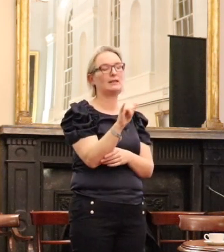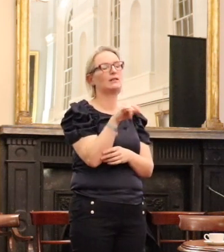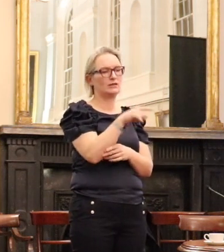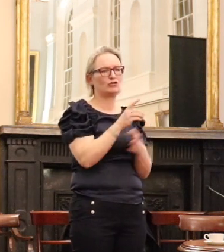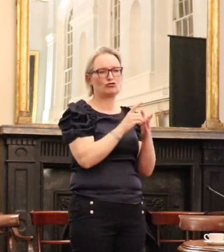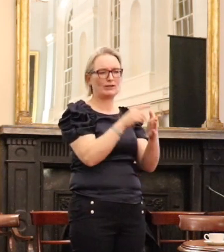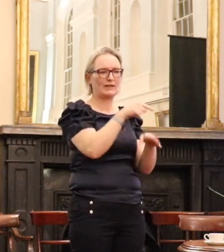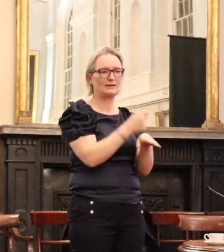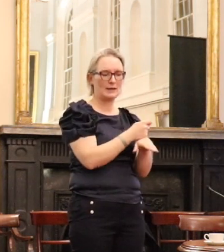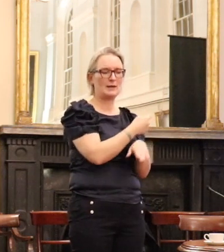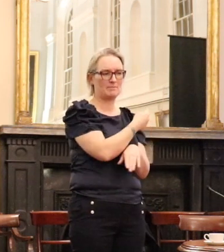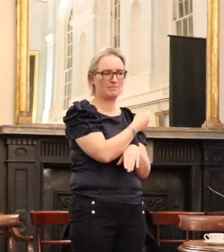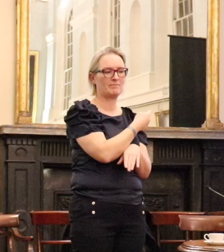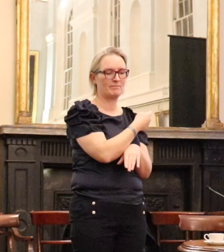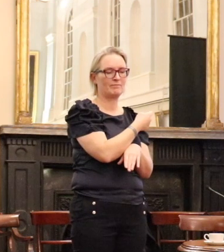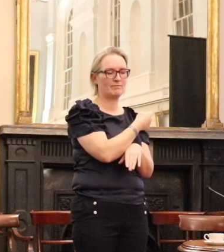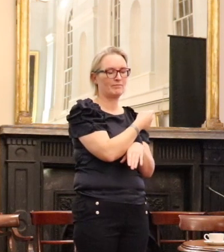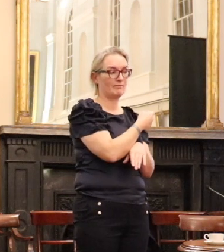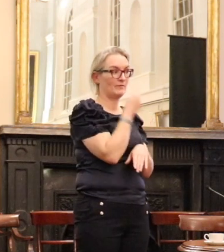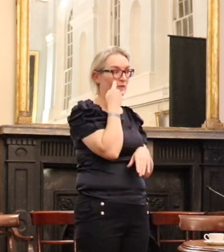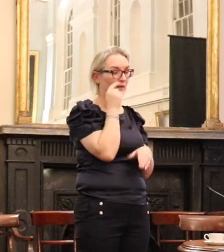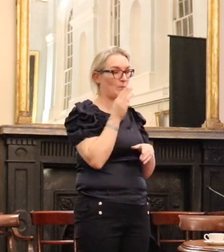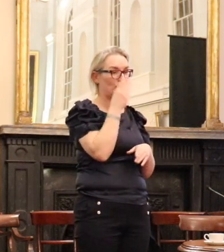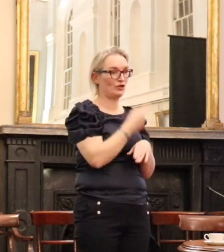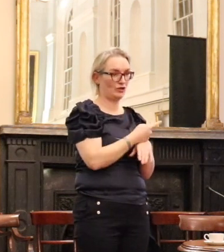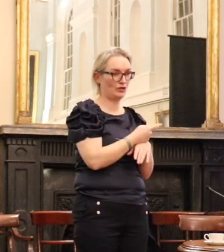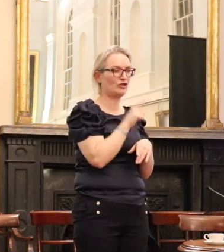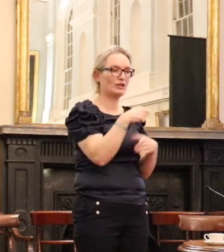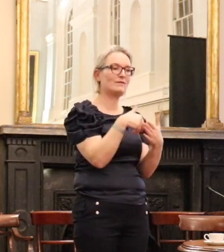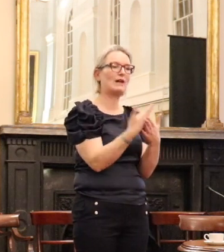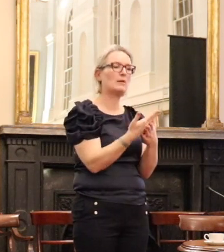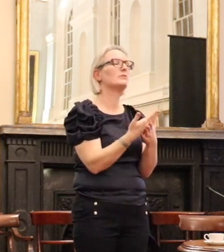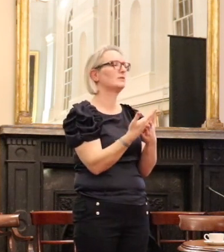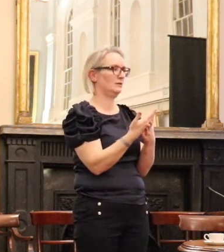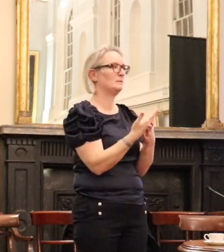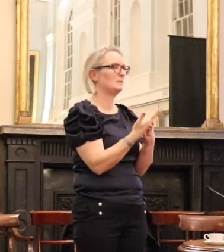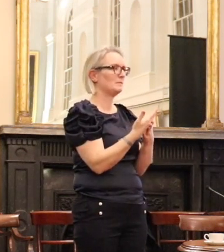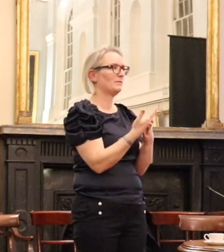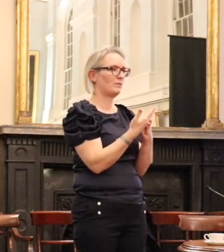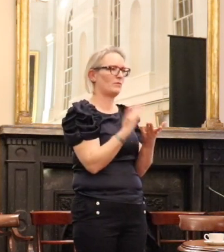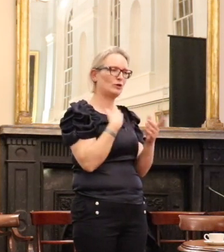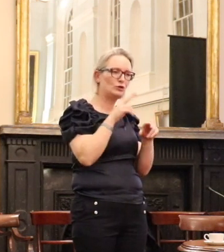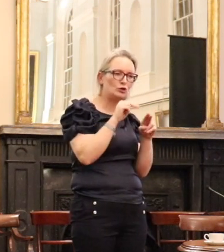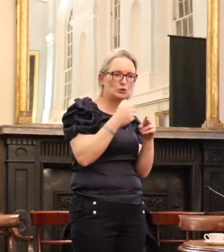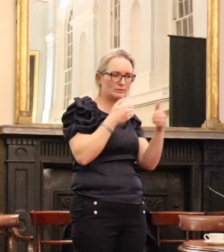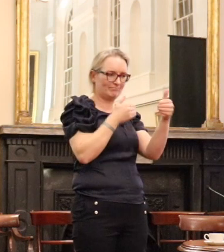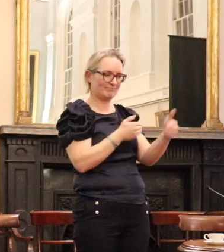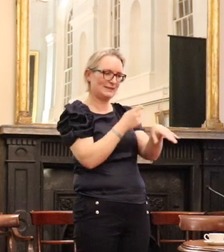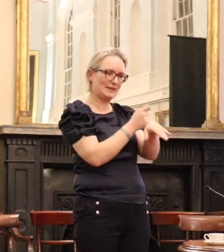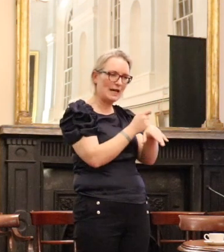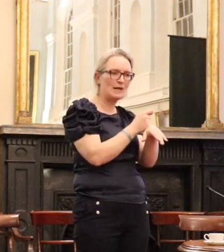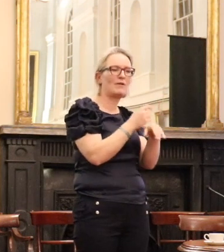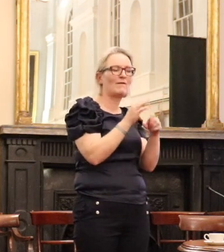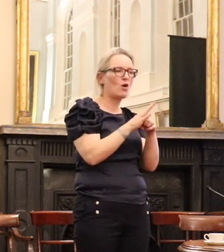screenwriter of that picture and she developed a new era of professional fundraising for the